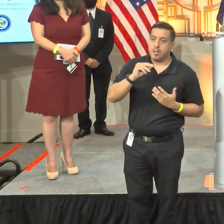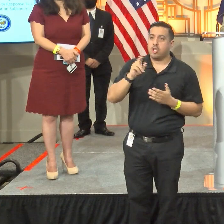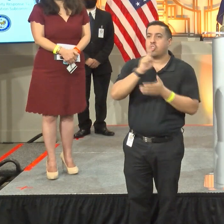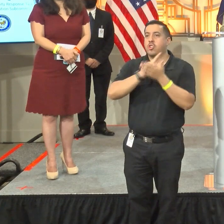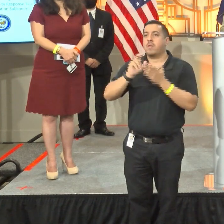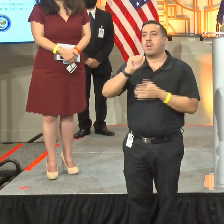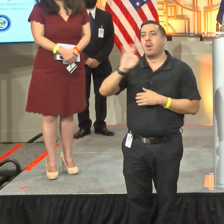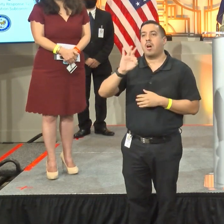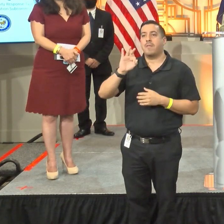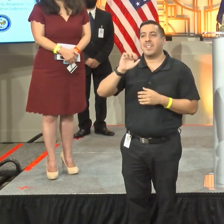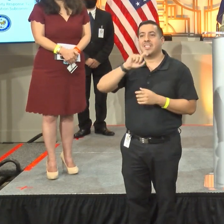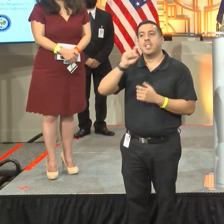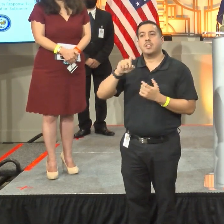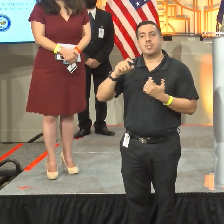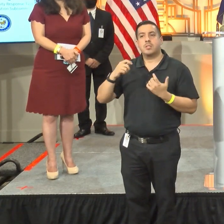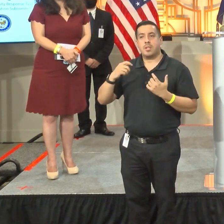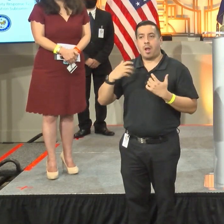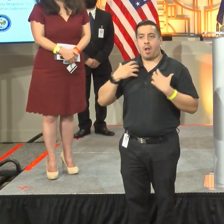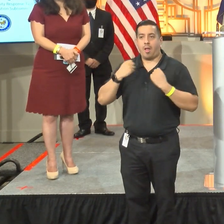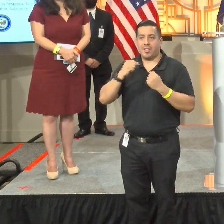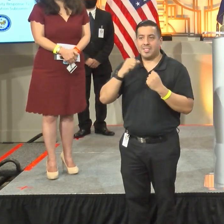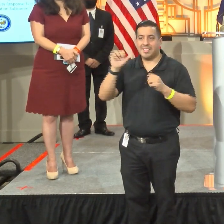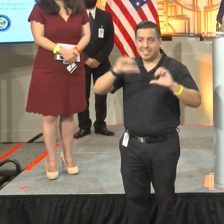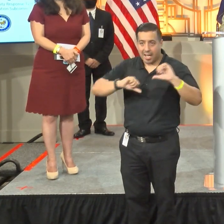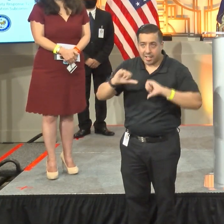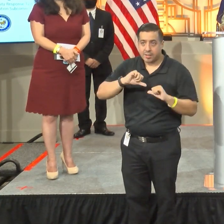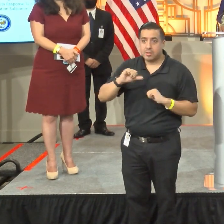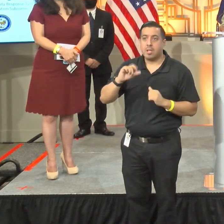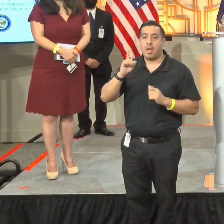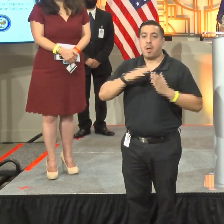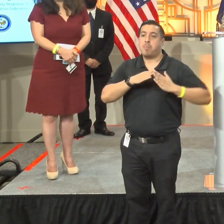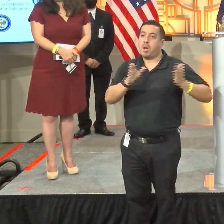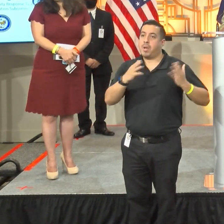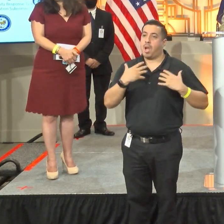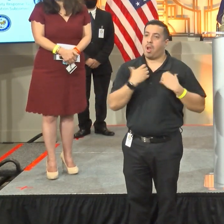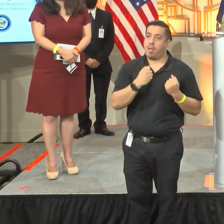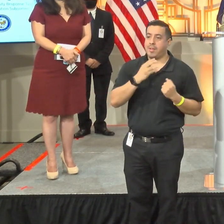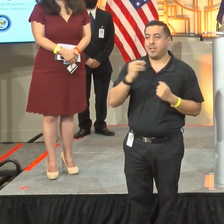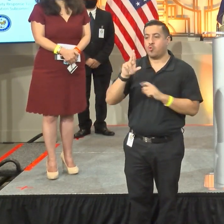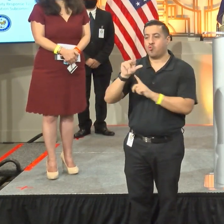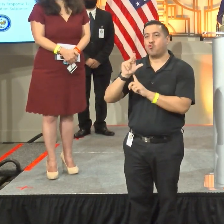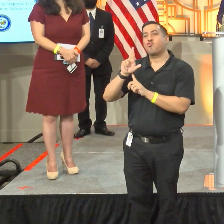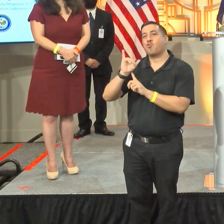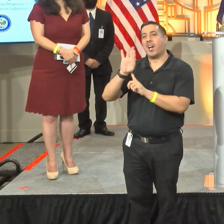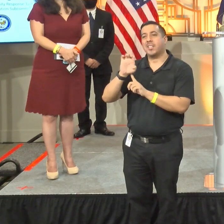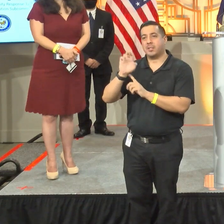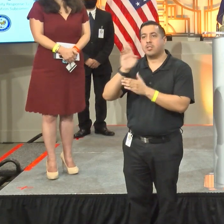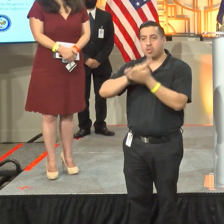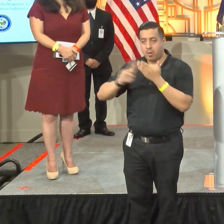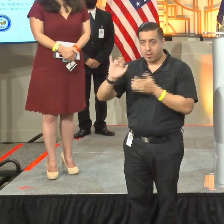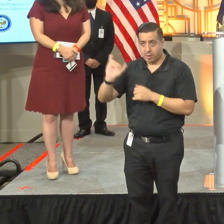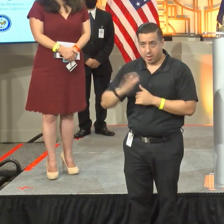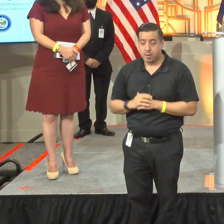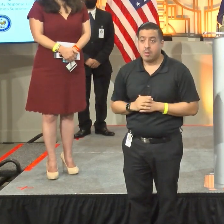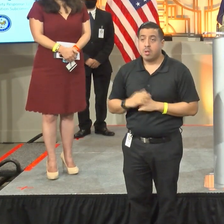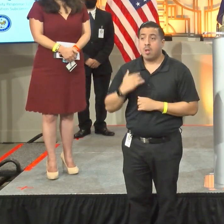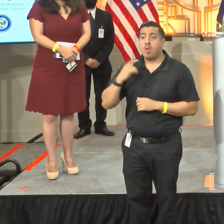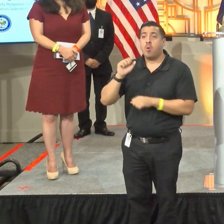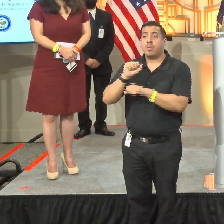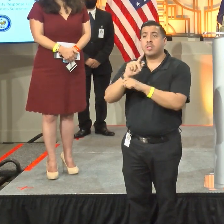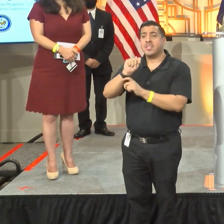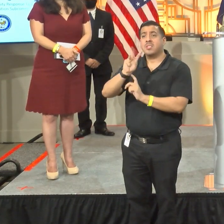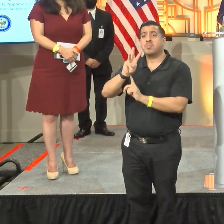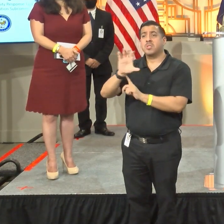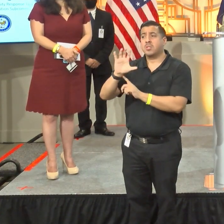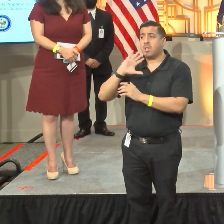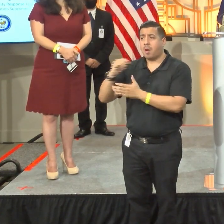of Texas Health Science Center, School of Public Health, and Rice University. We have also partnered with one workforce solutions, which has agreed